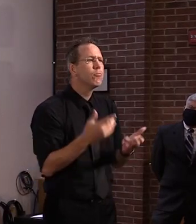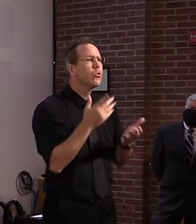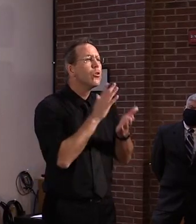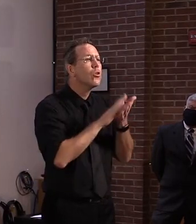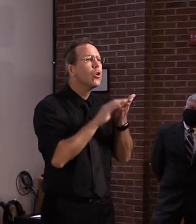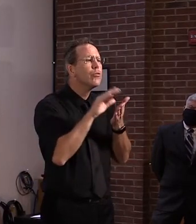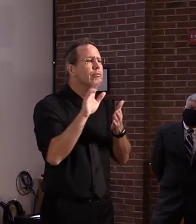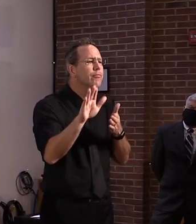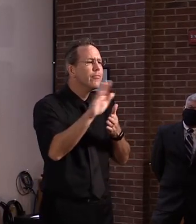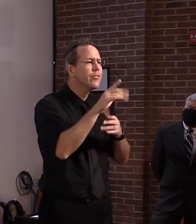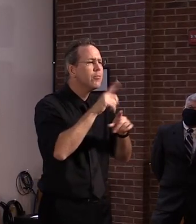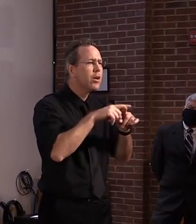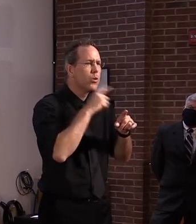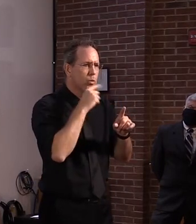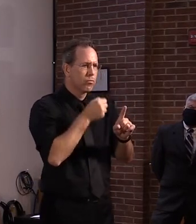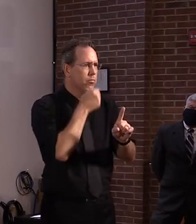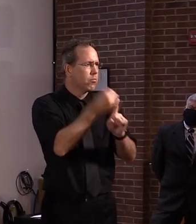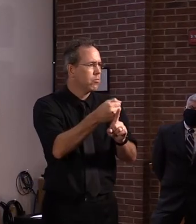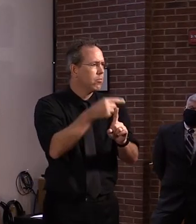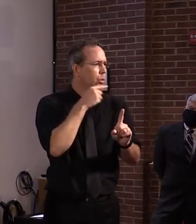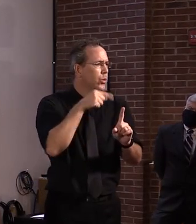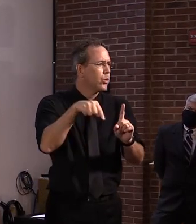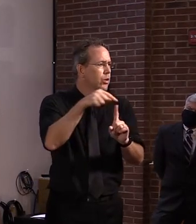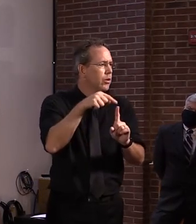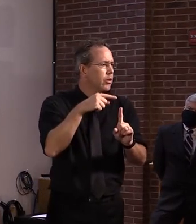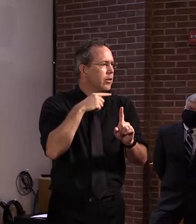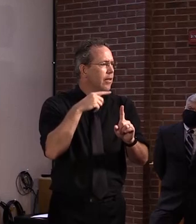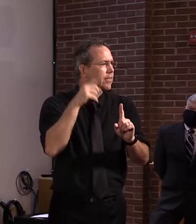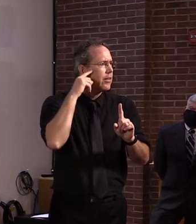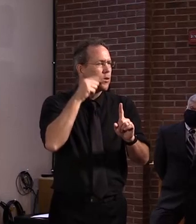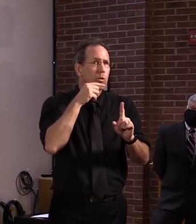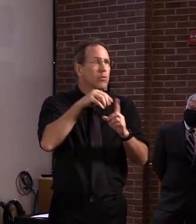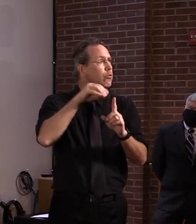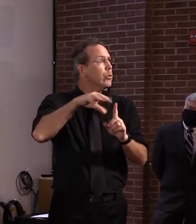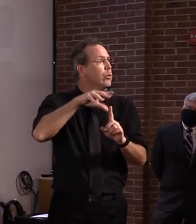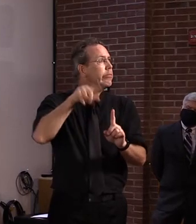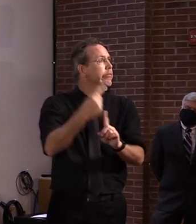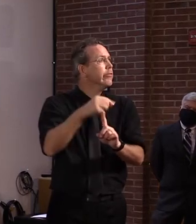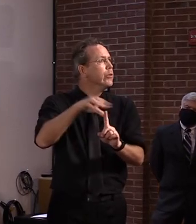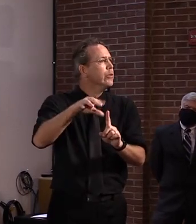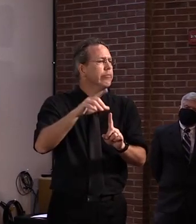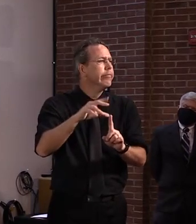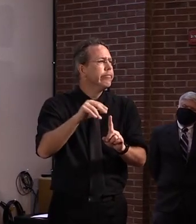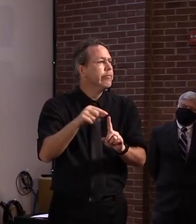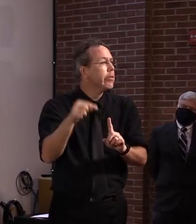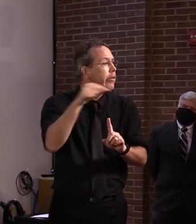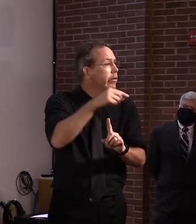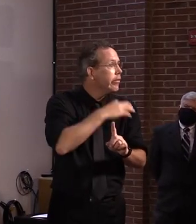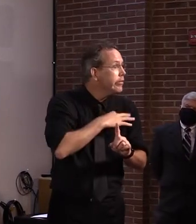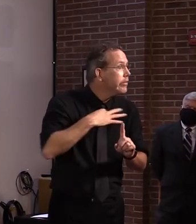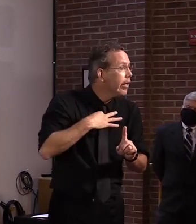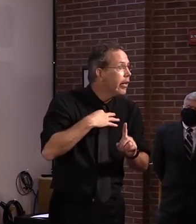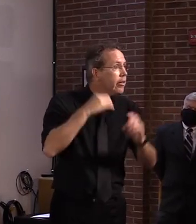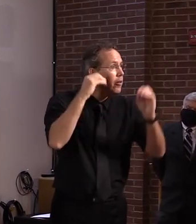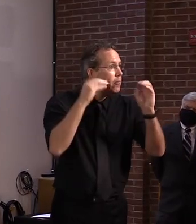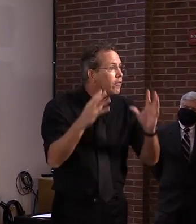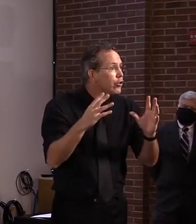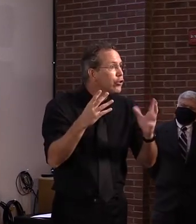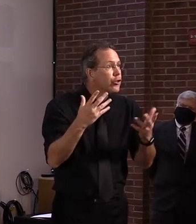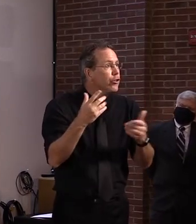we're assuming that the students are the primary ones being impacted, but think about the staff, think about the faculty.